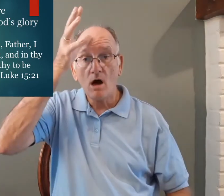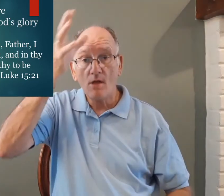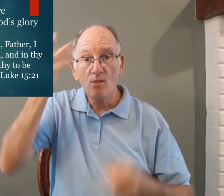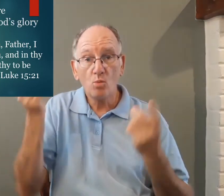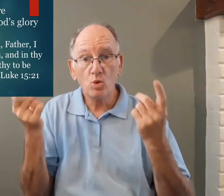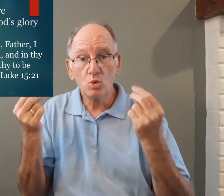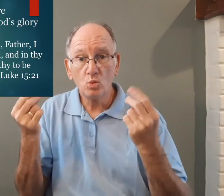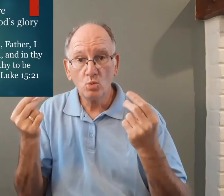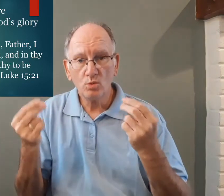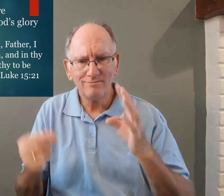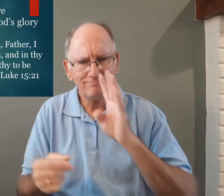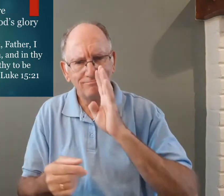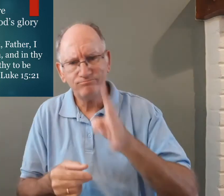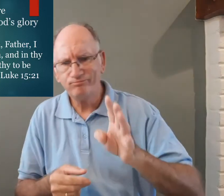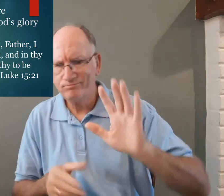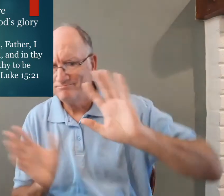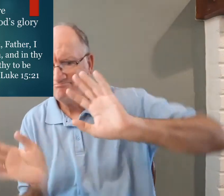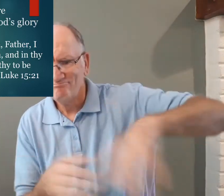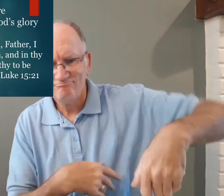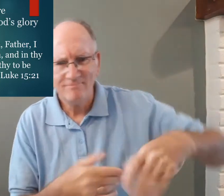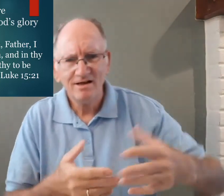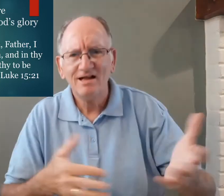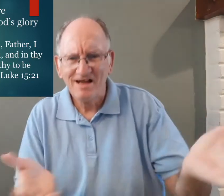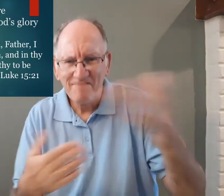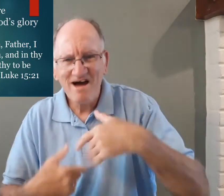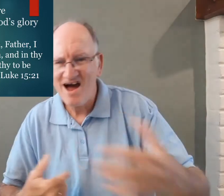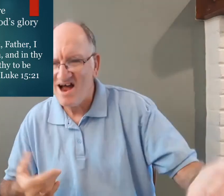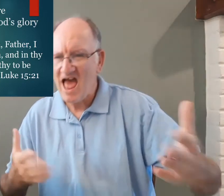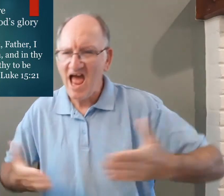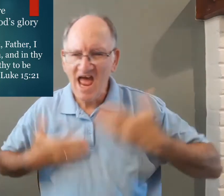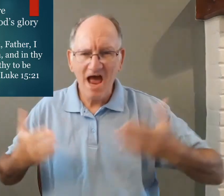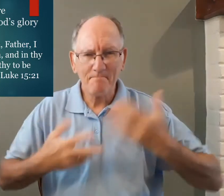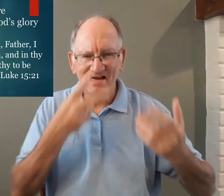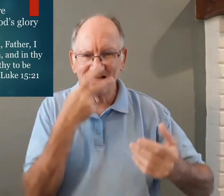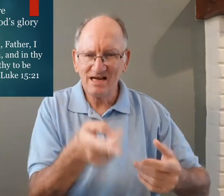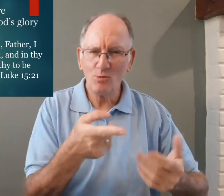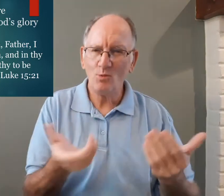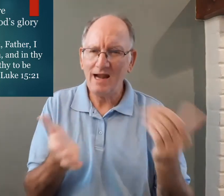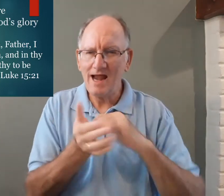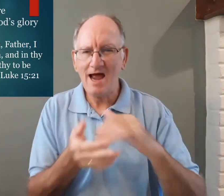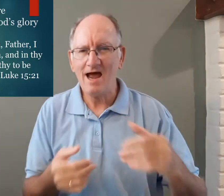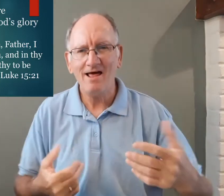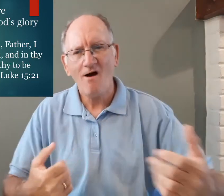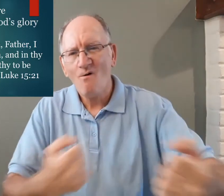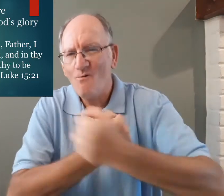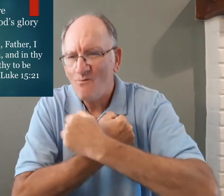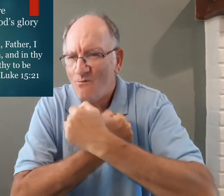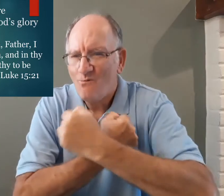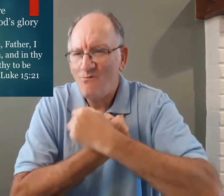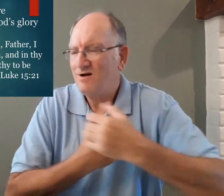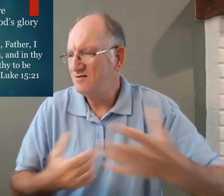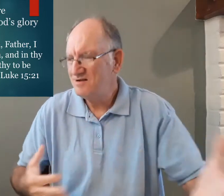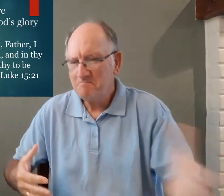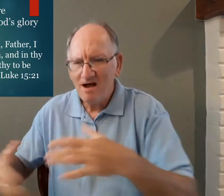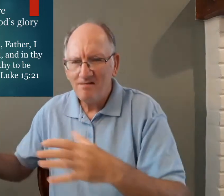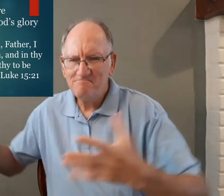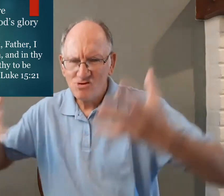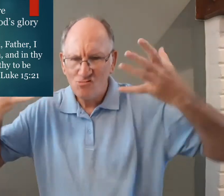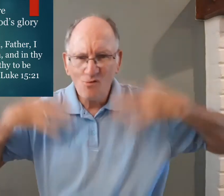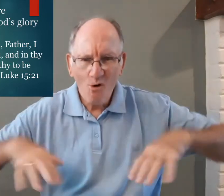so the son didn't want to call his son anymore he wanted to be a servant but the father ignored that and said I'm happy to see you again